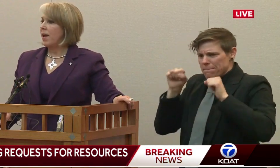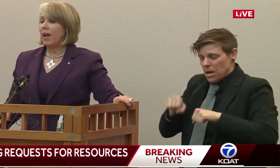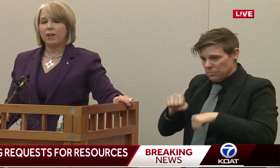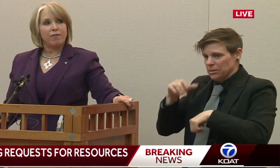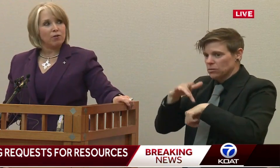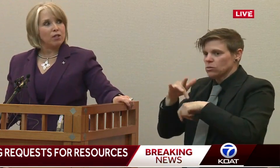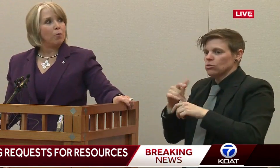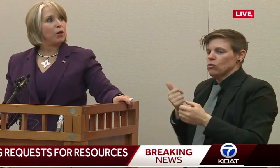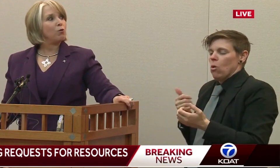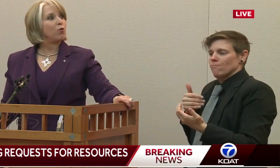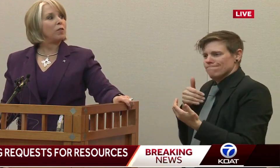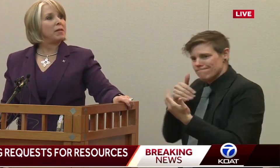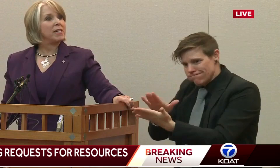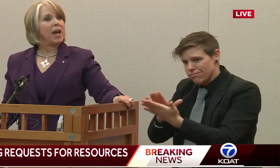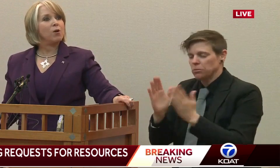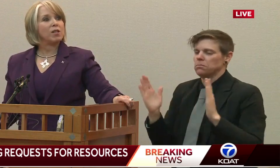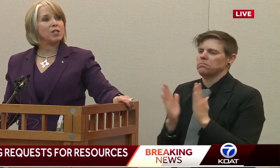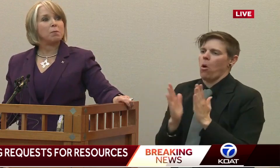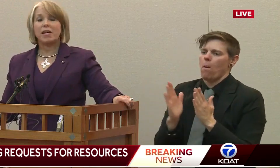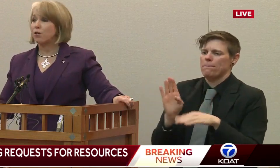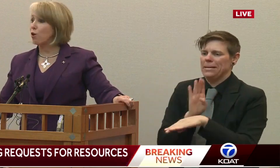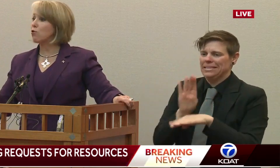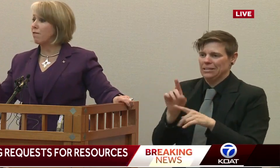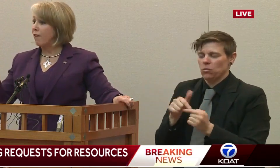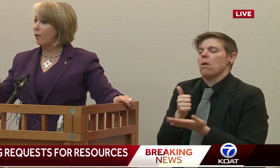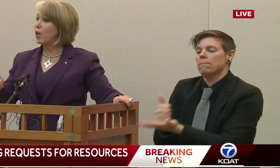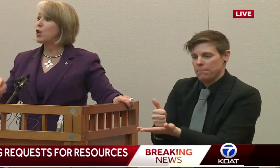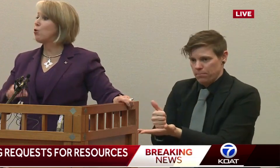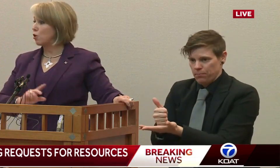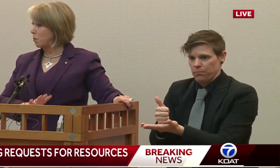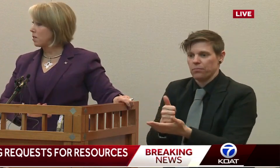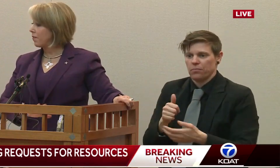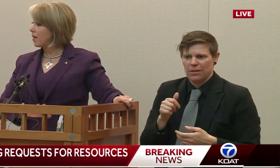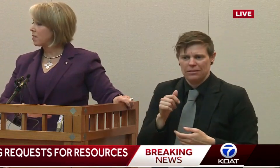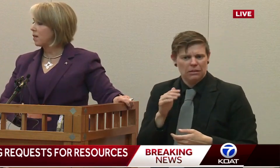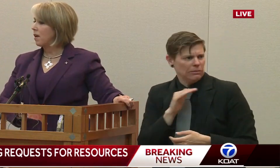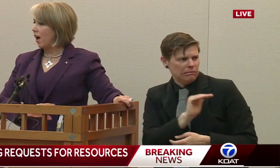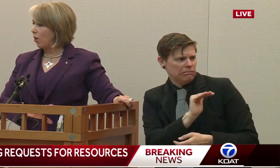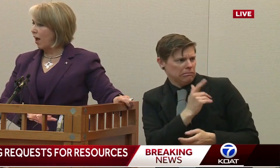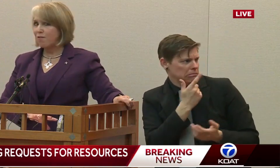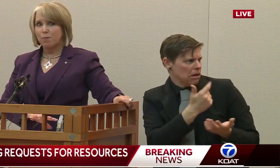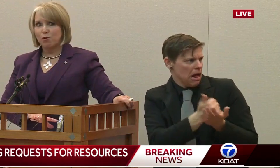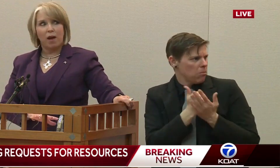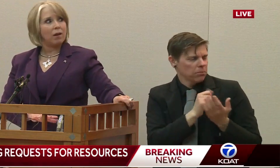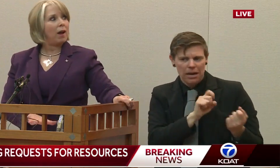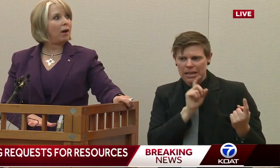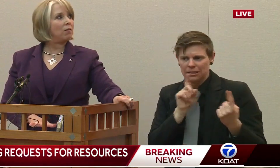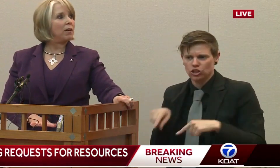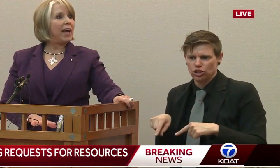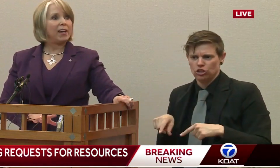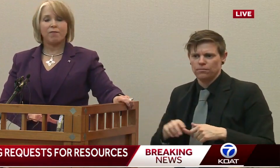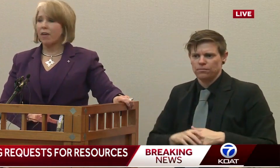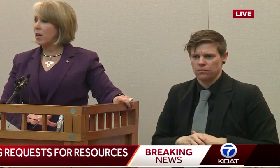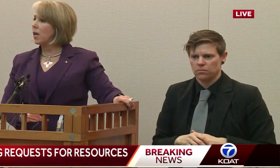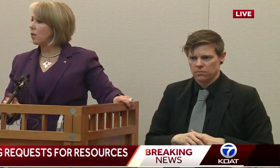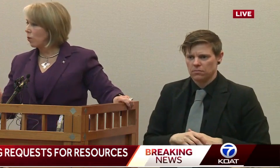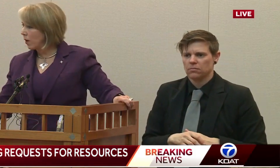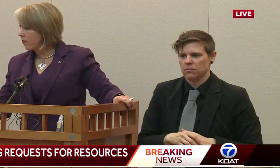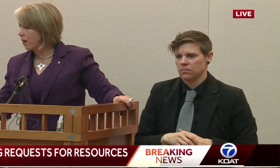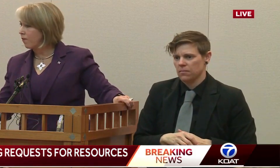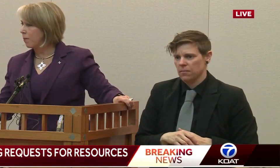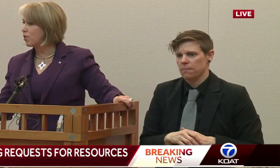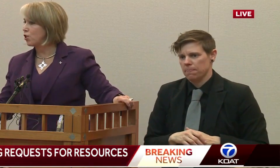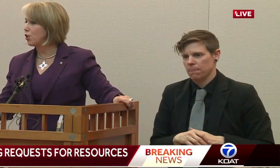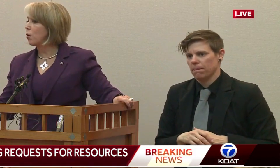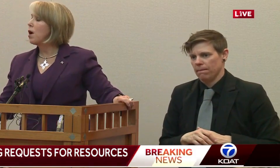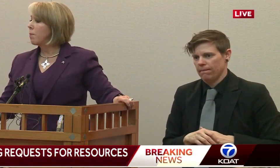this. And if there's someone who's with me today who can speak to those very new specifics, I'll have them do that now. And if they can't,